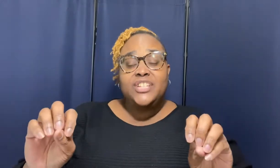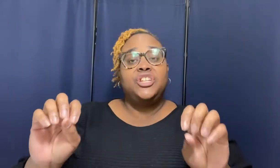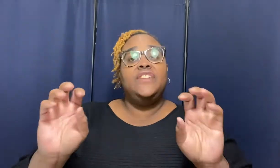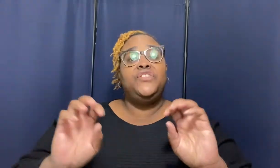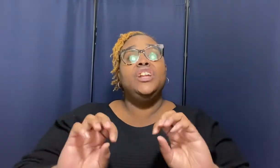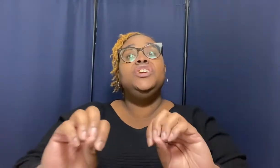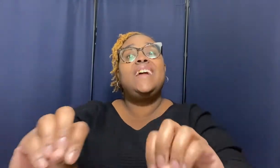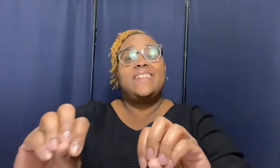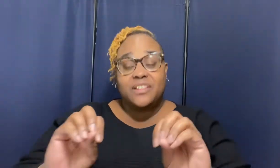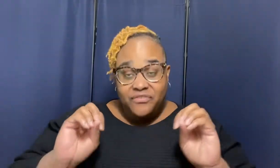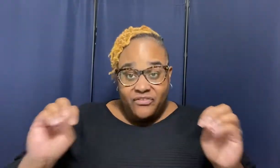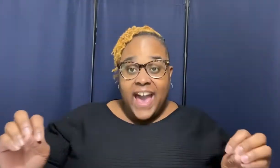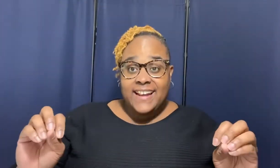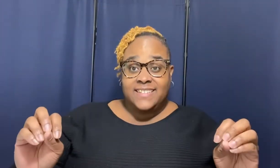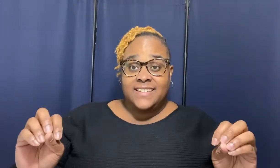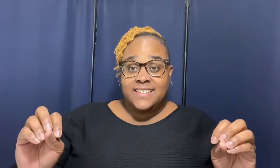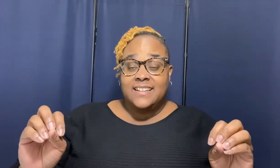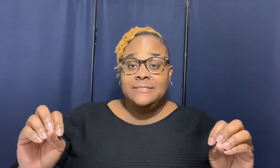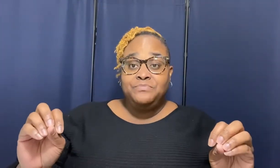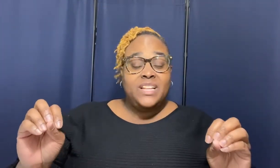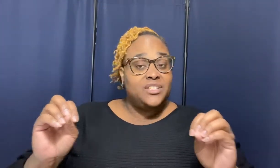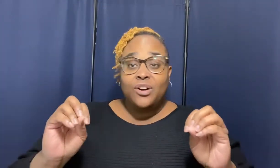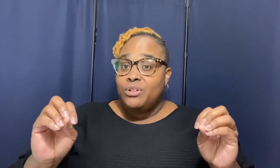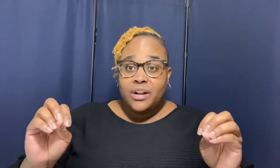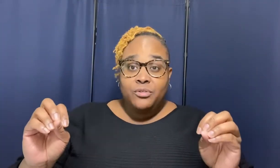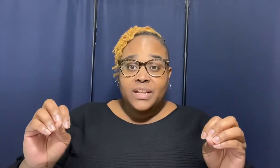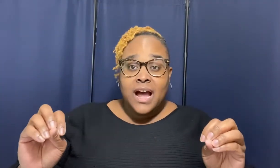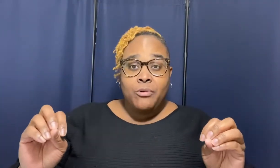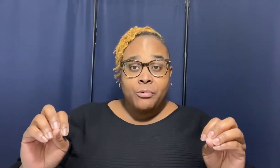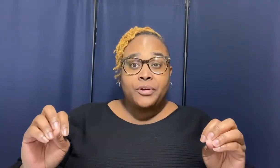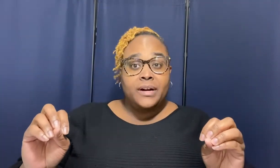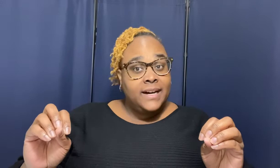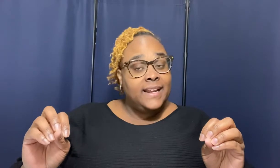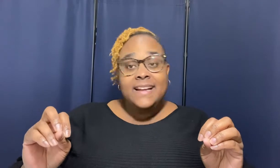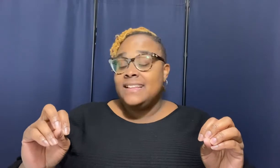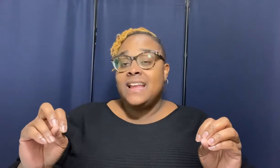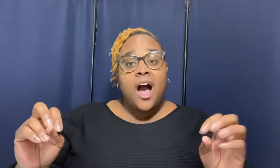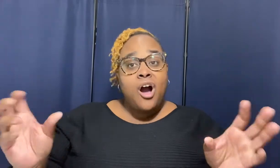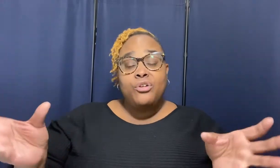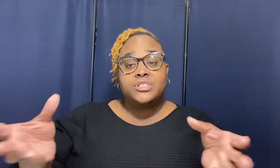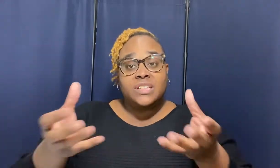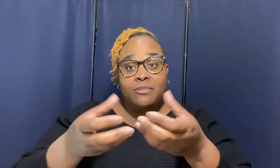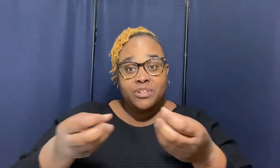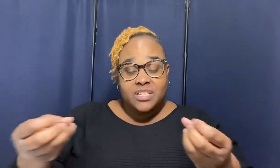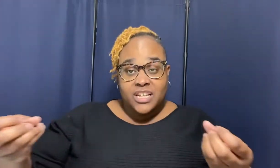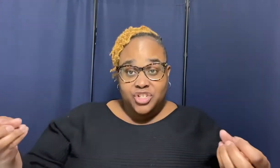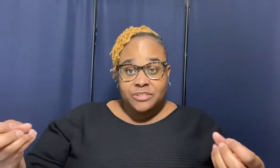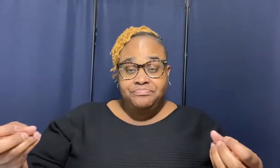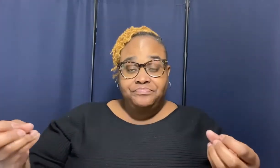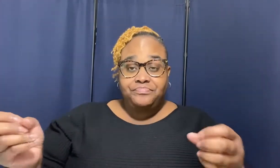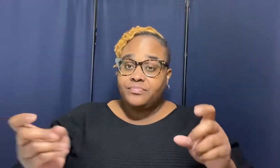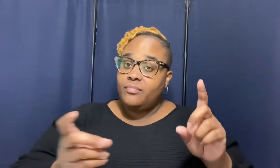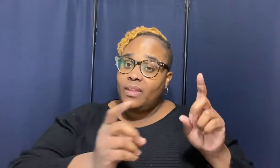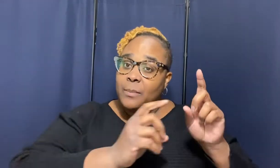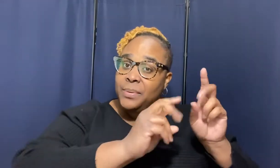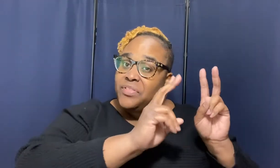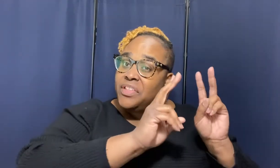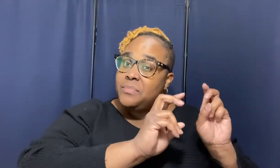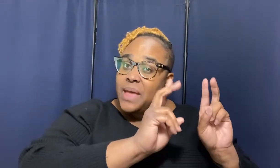if you look at the factors that's going on in our world honey they all say recession but them that